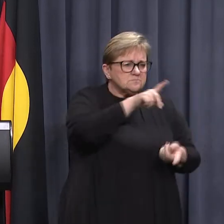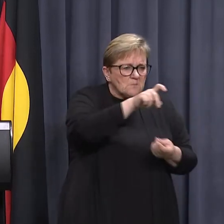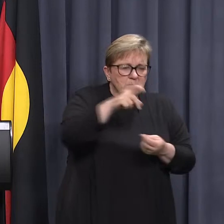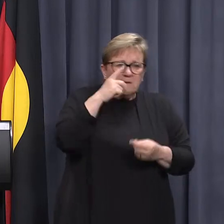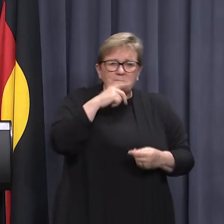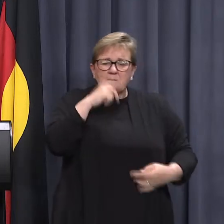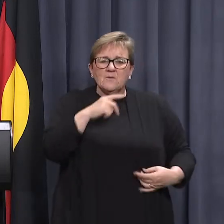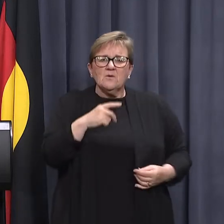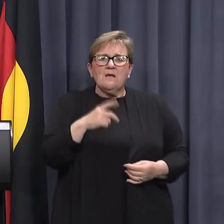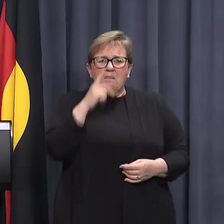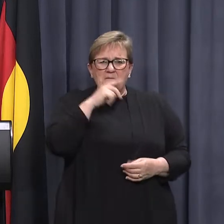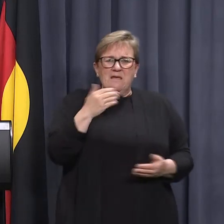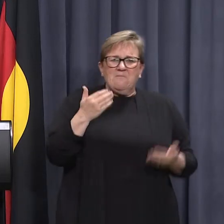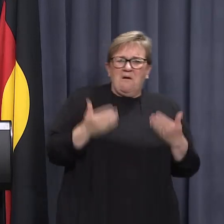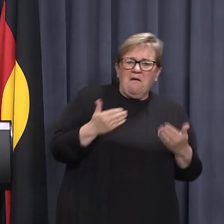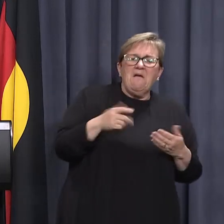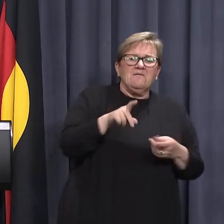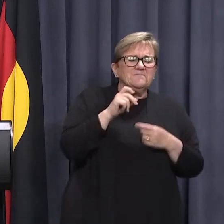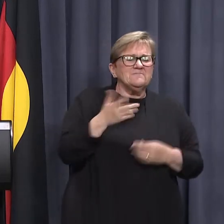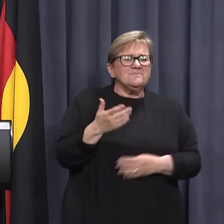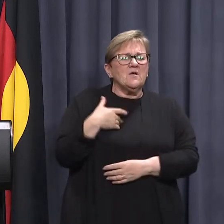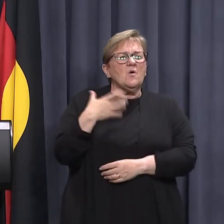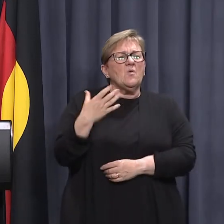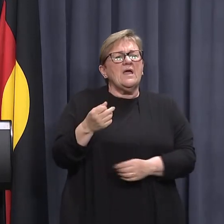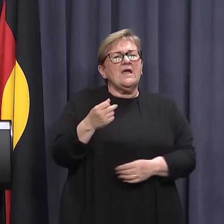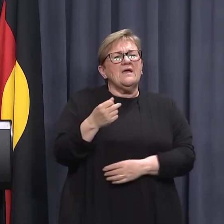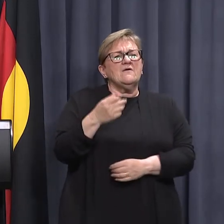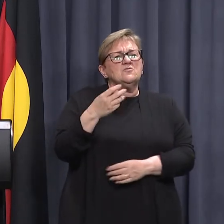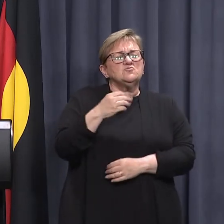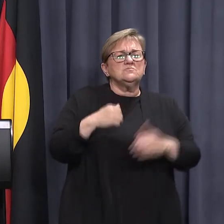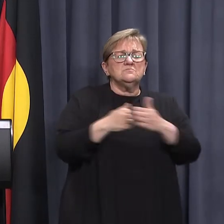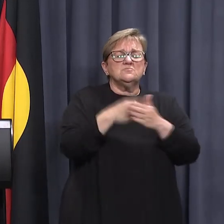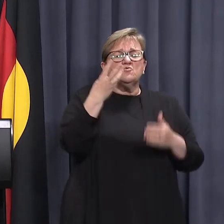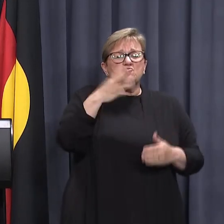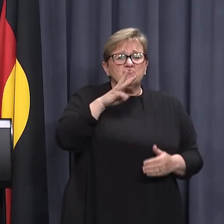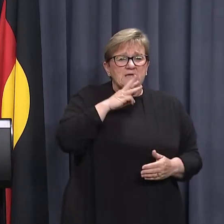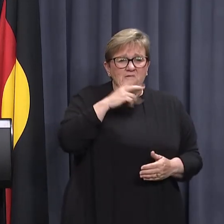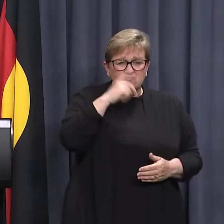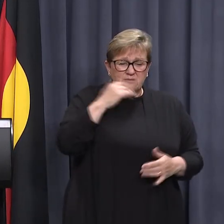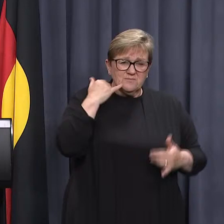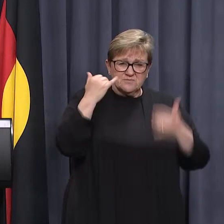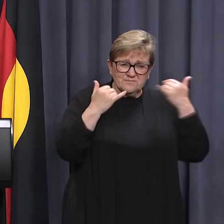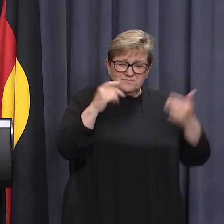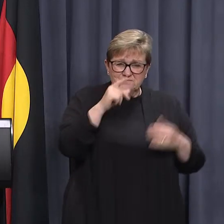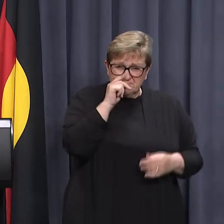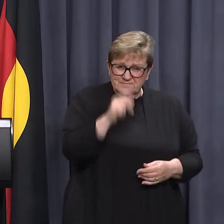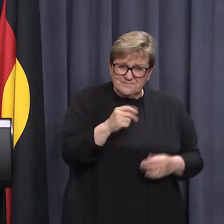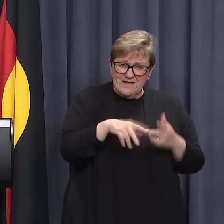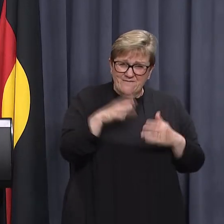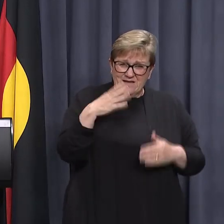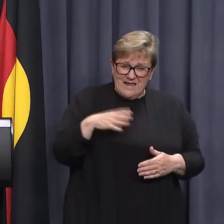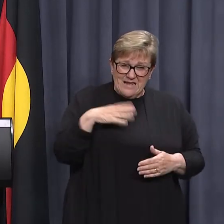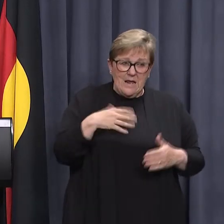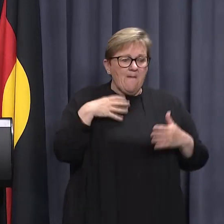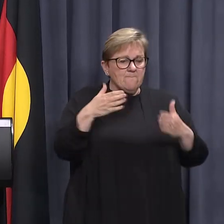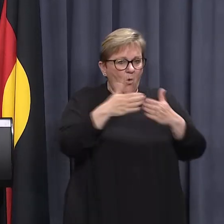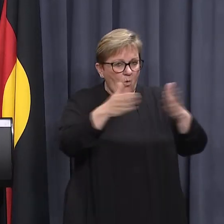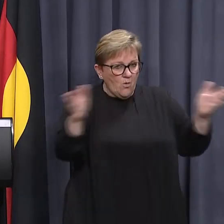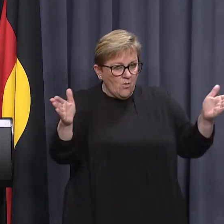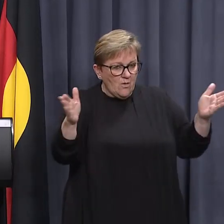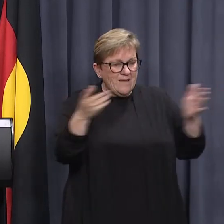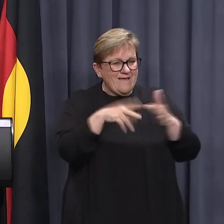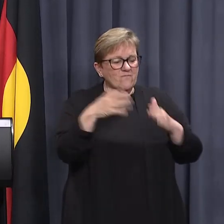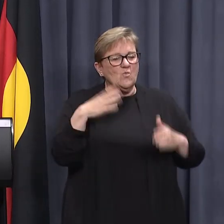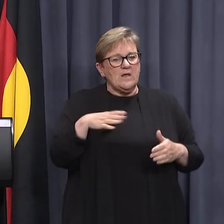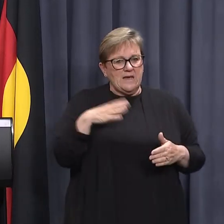people, even reluctant people. We also have capacity to search to 300 where necessary and even further across the public sector